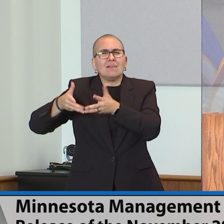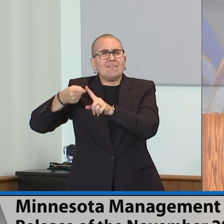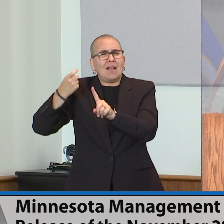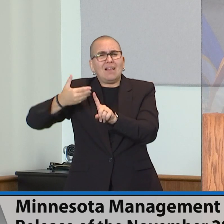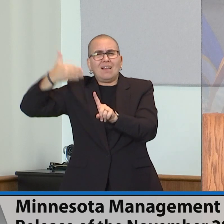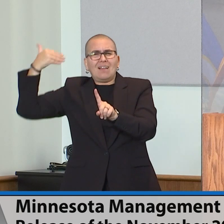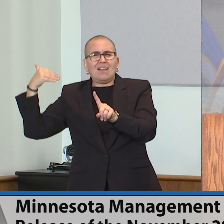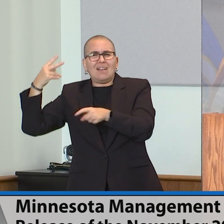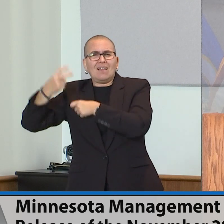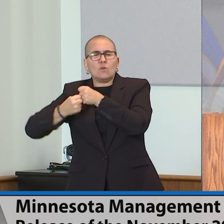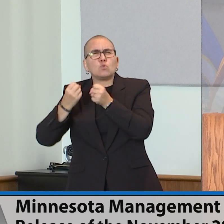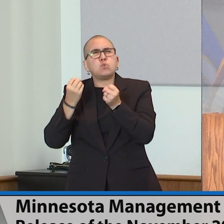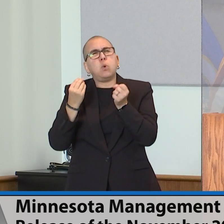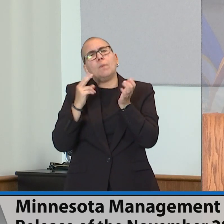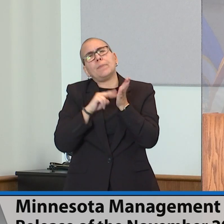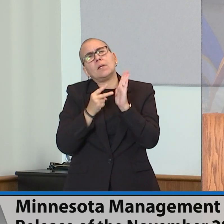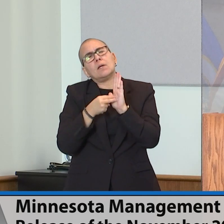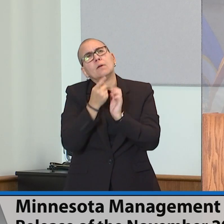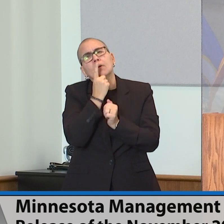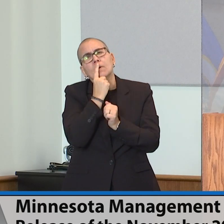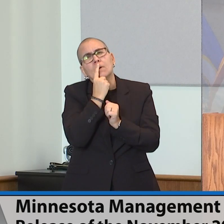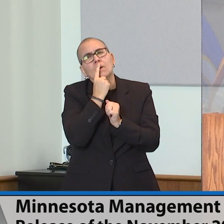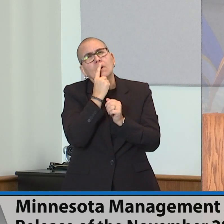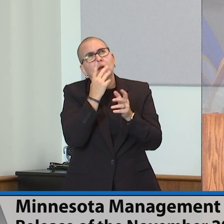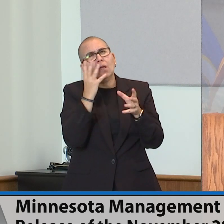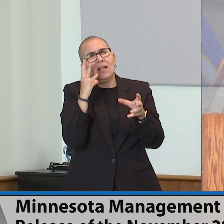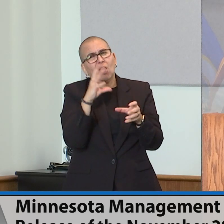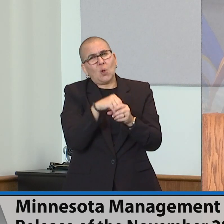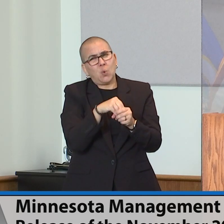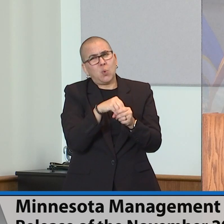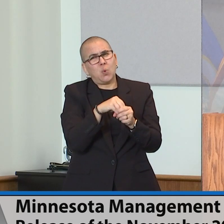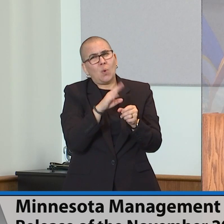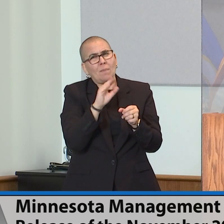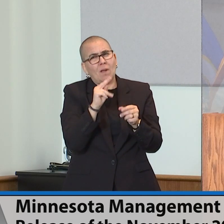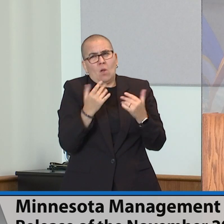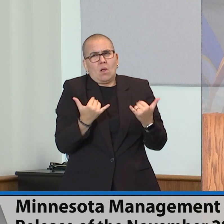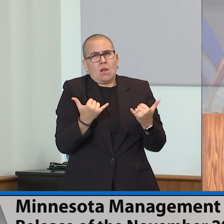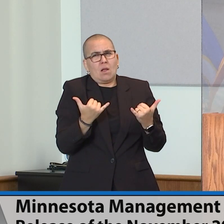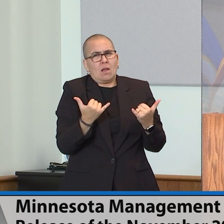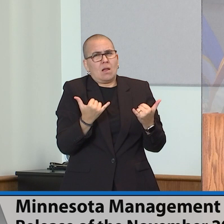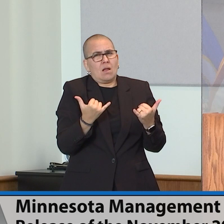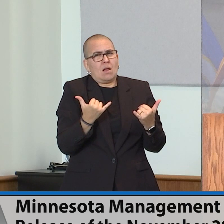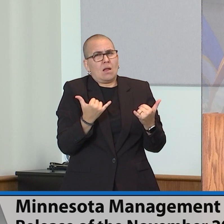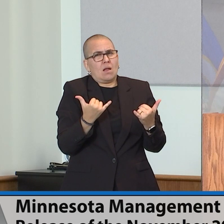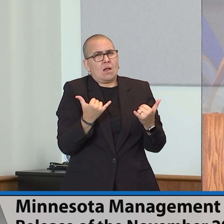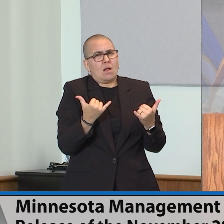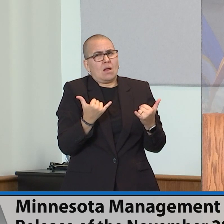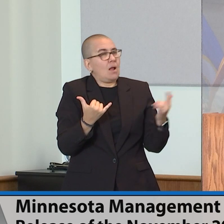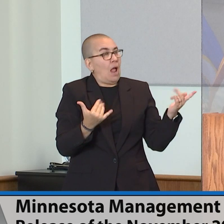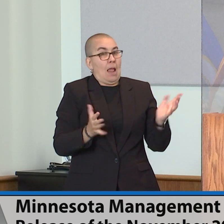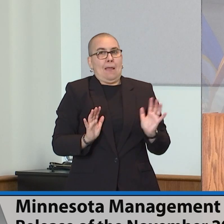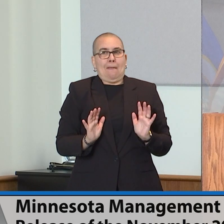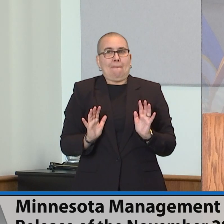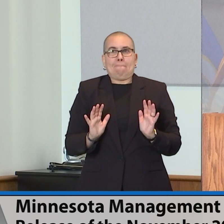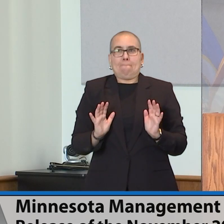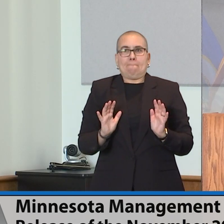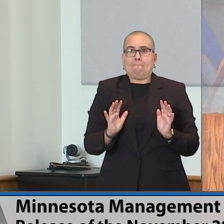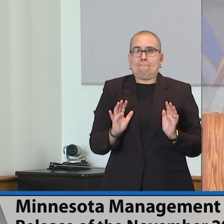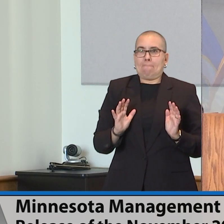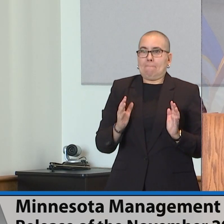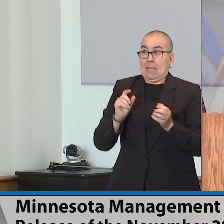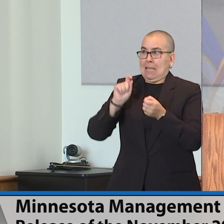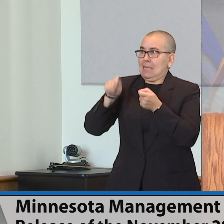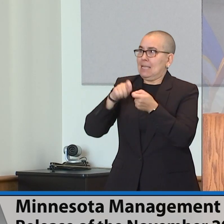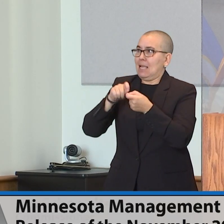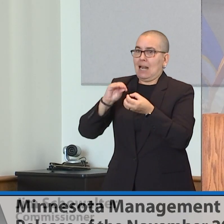The question is how much of the $12 billion is in the bank already? I don't have a precise number. I'm looking at the budget director in case there is